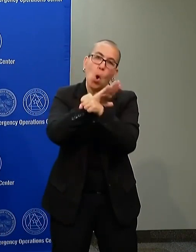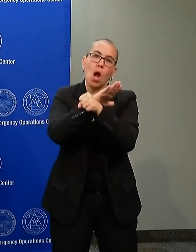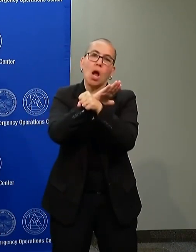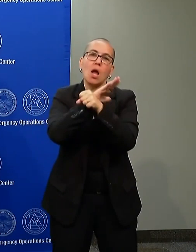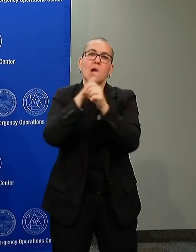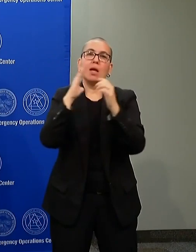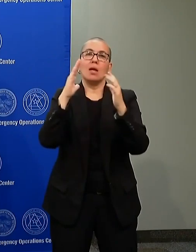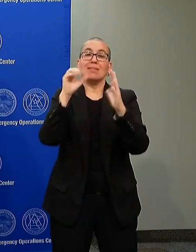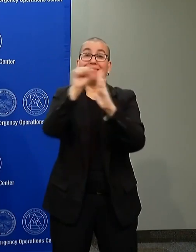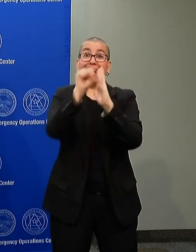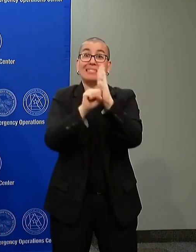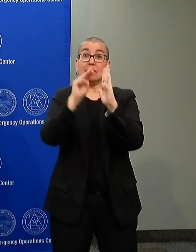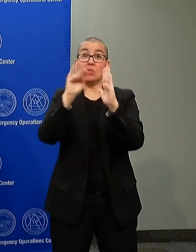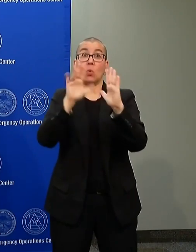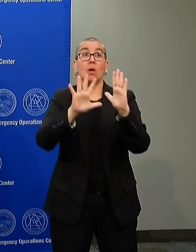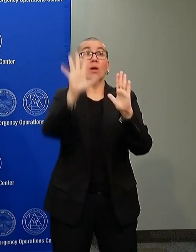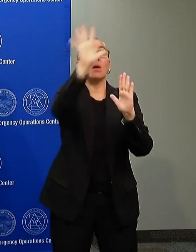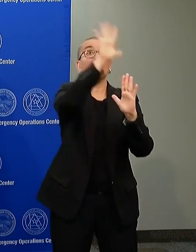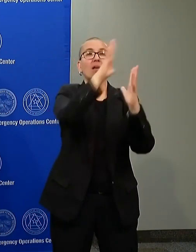What does that mean?